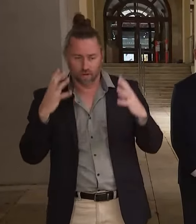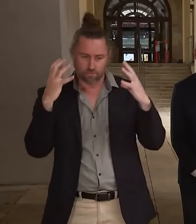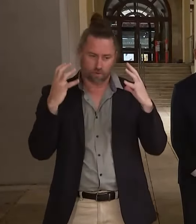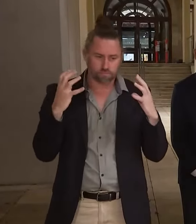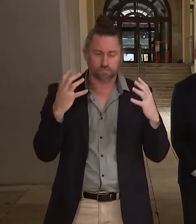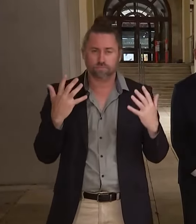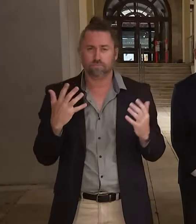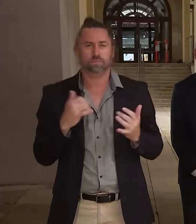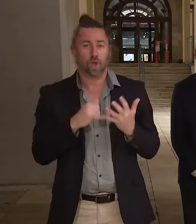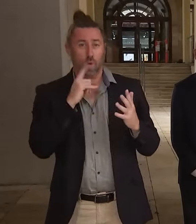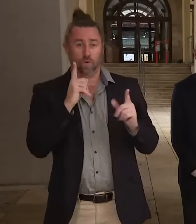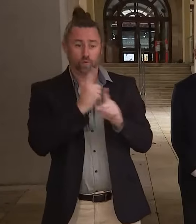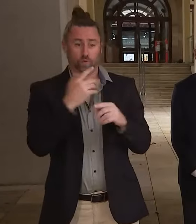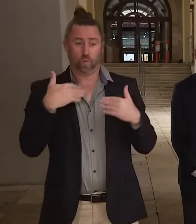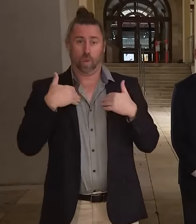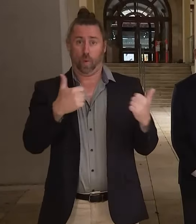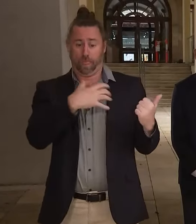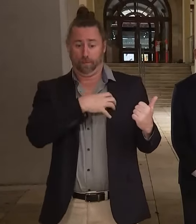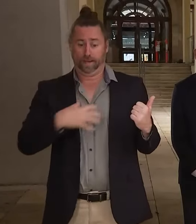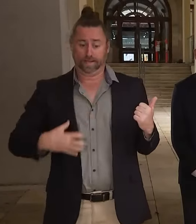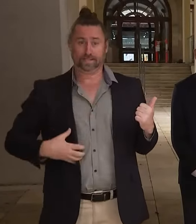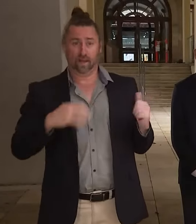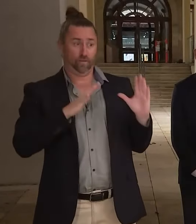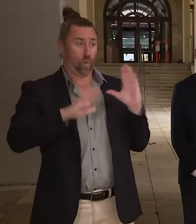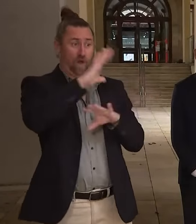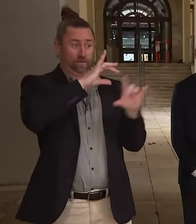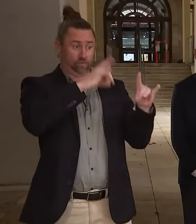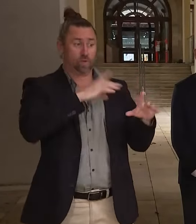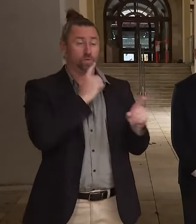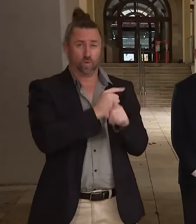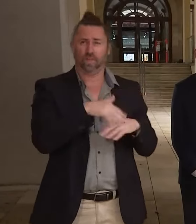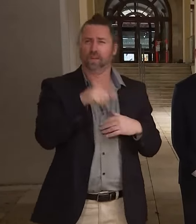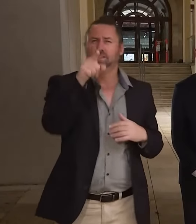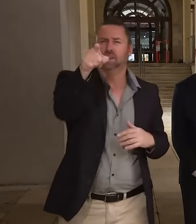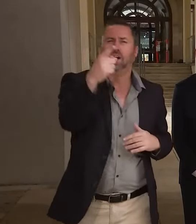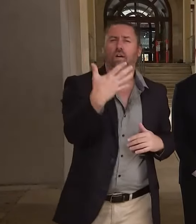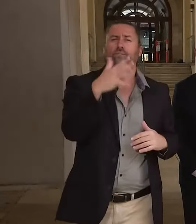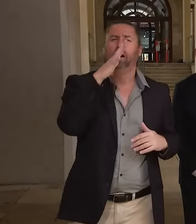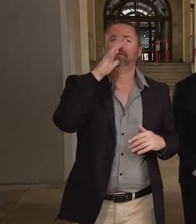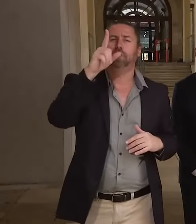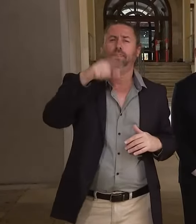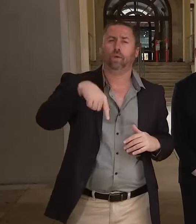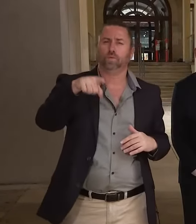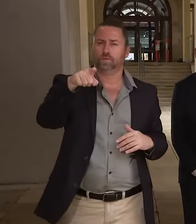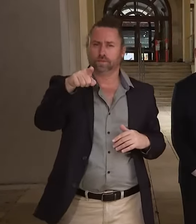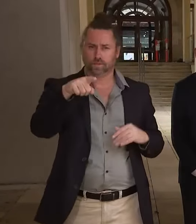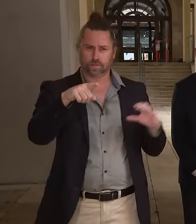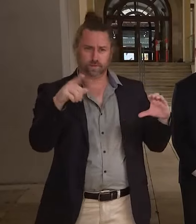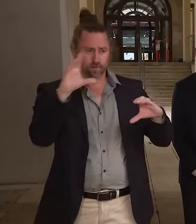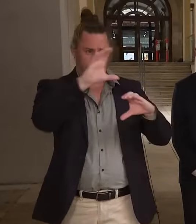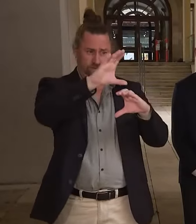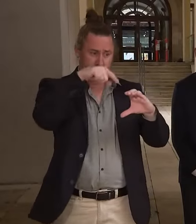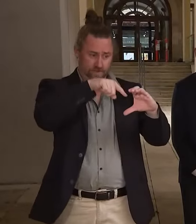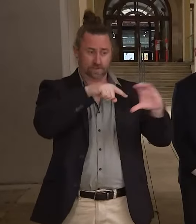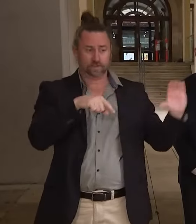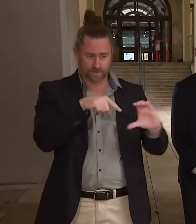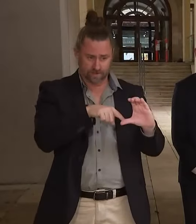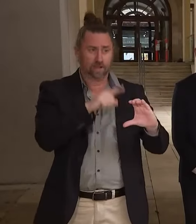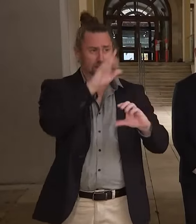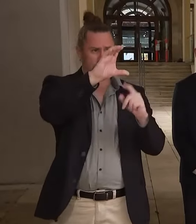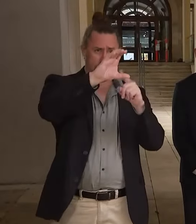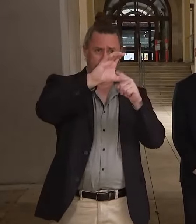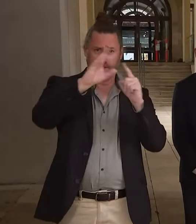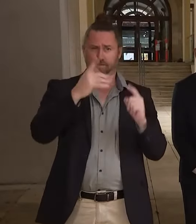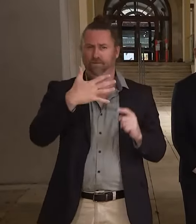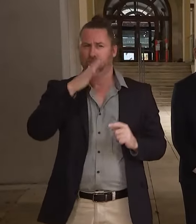with health ministers this afternoon about this in the Commonwealth. Where are we at with that 500,000 batches? So we